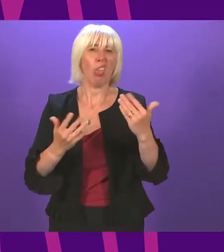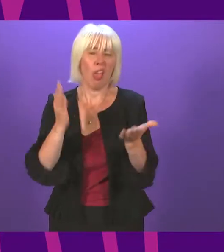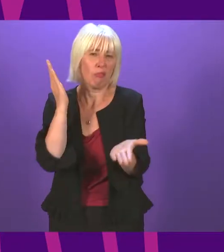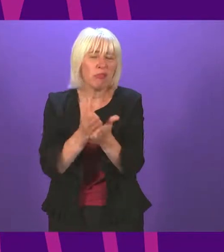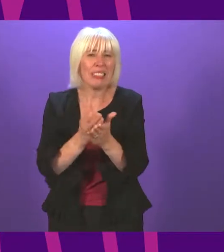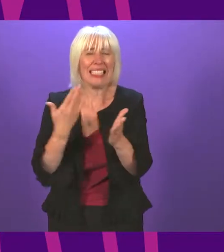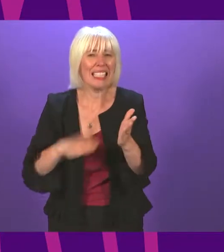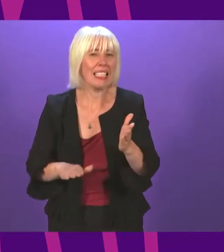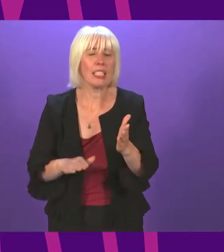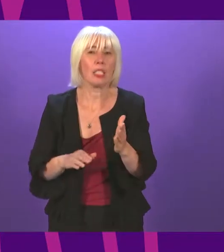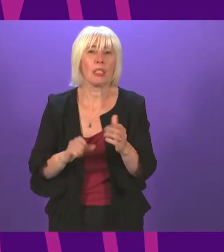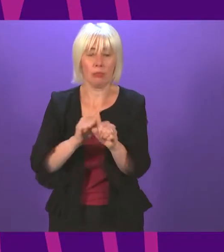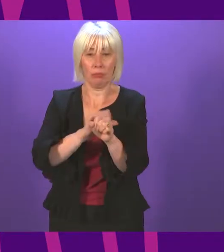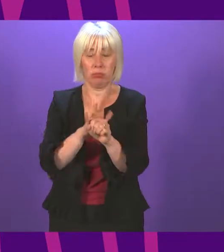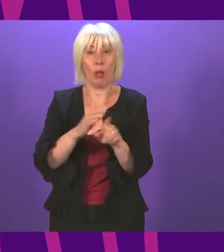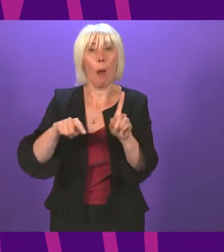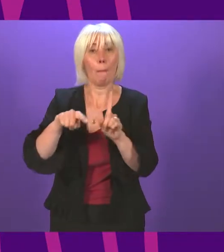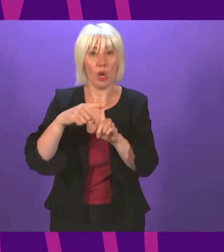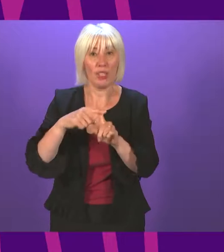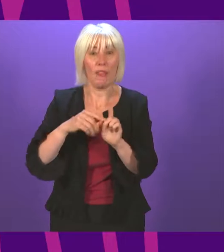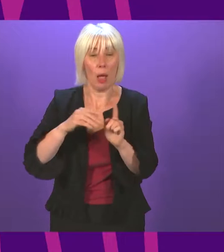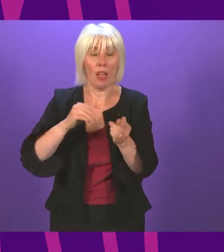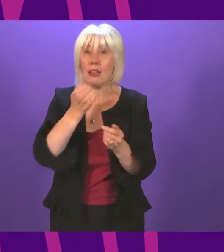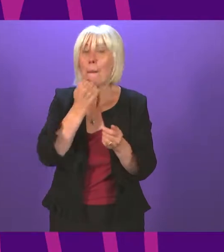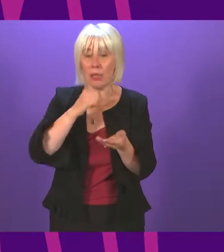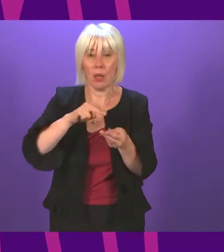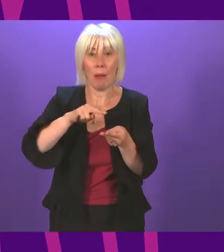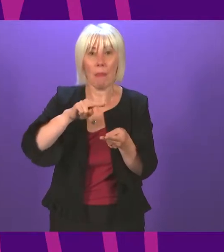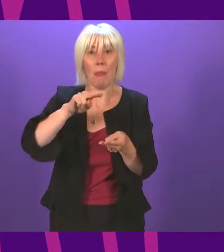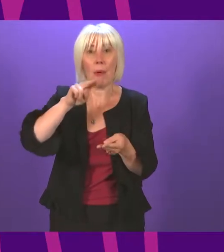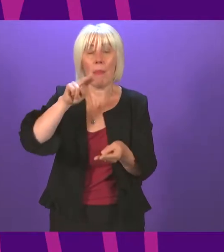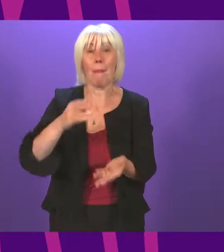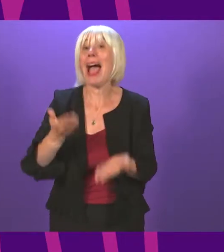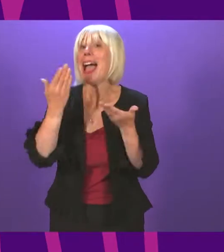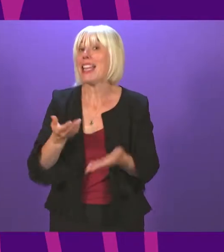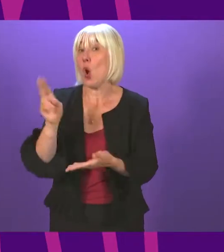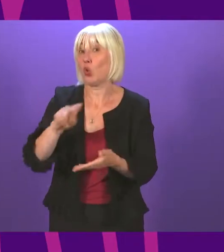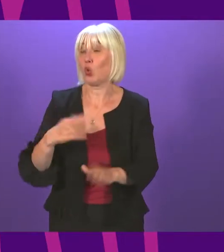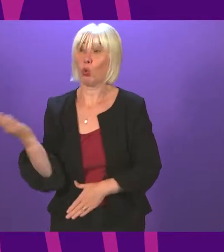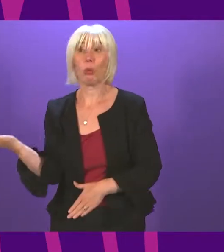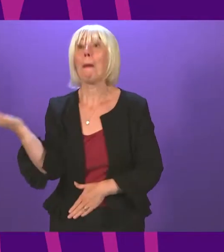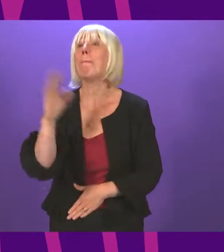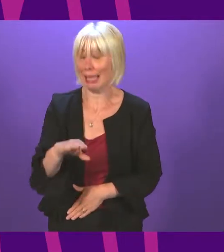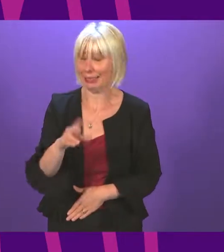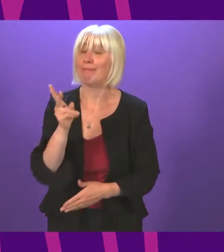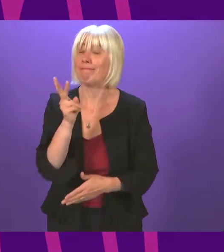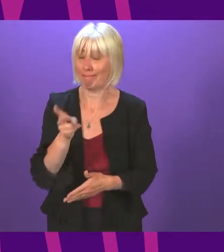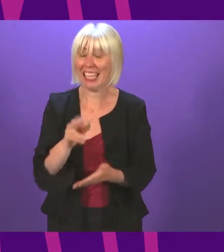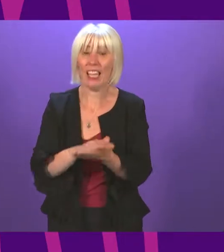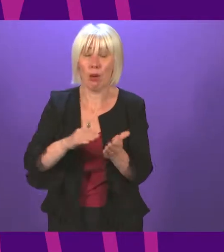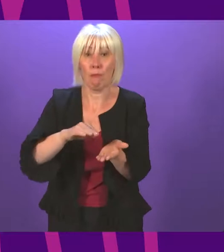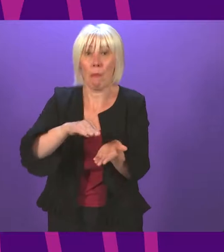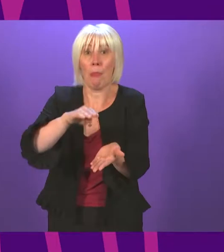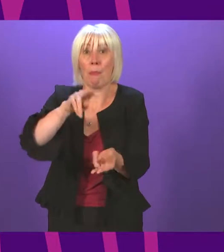COVID-positive cases have been rising, and following the return of schools are at the highest levels recorded. On Saturday,